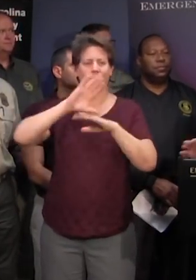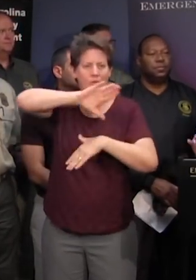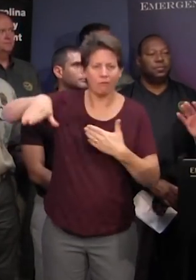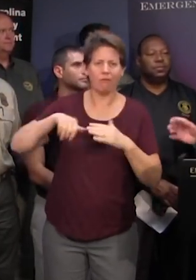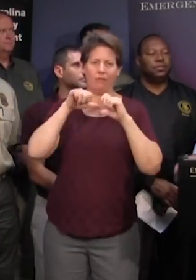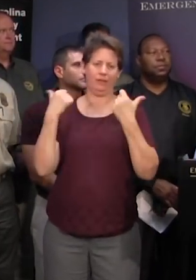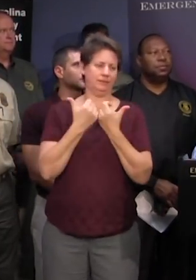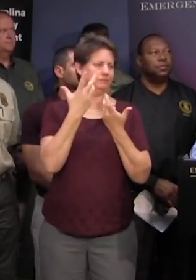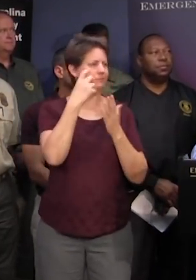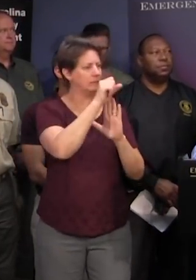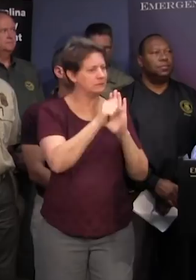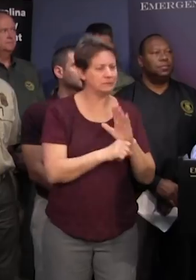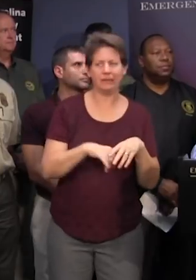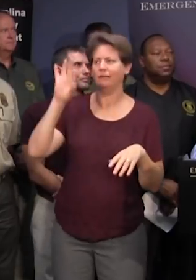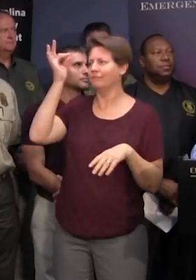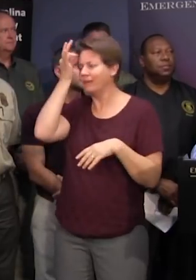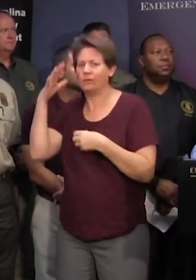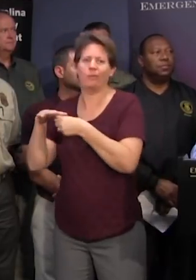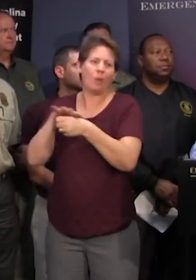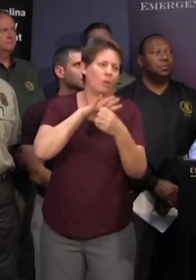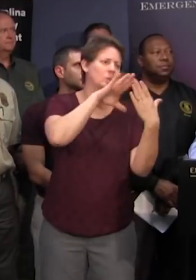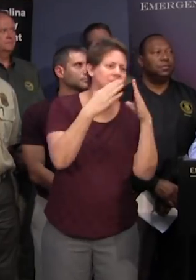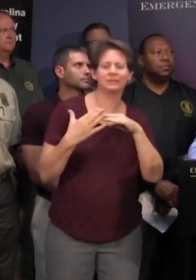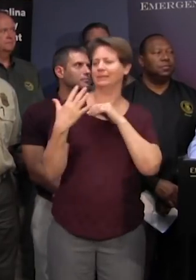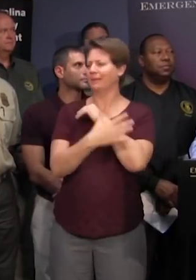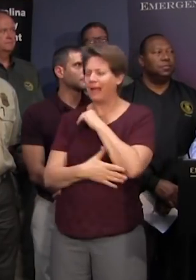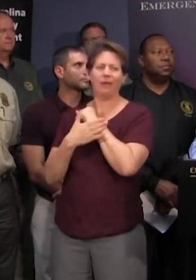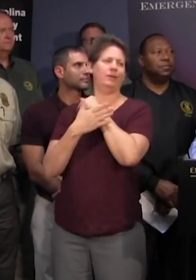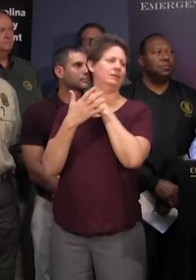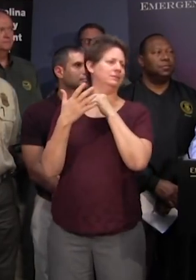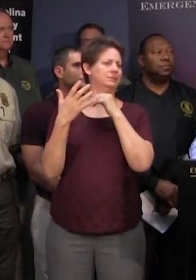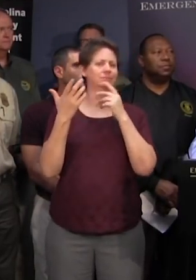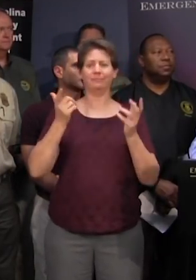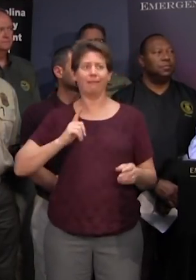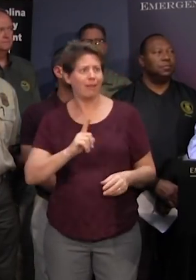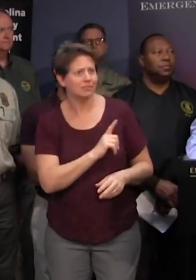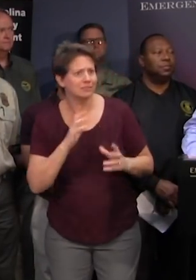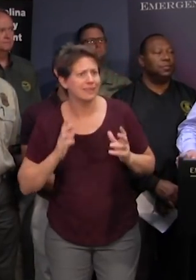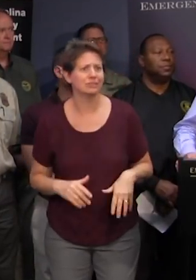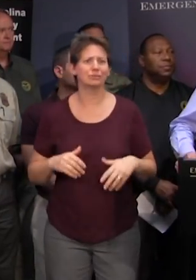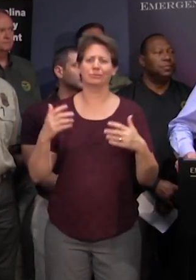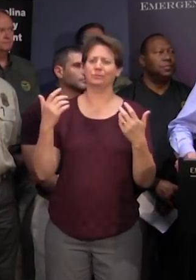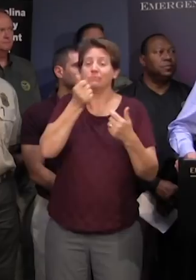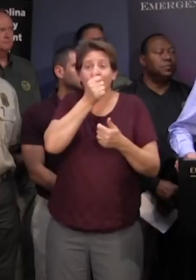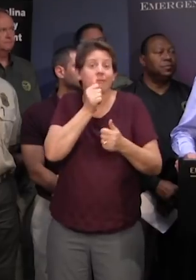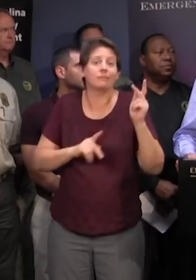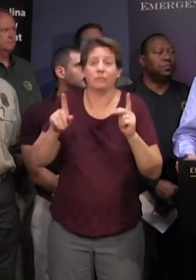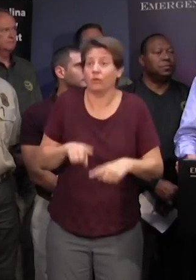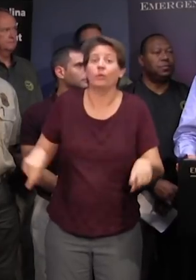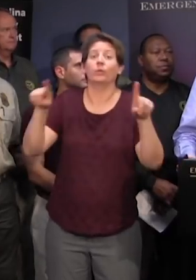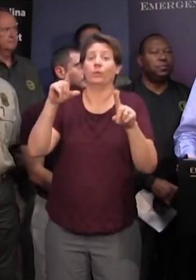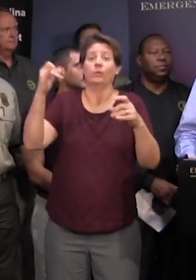agencies state federal uh local the cities the counties uh the legislators and private citizens